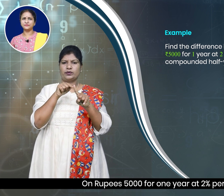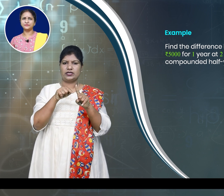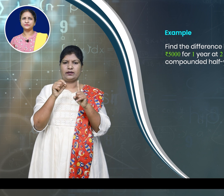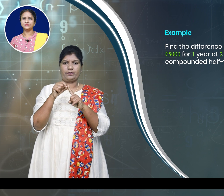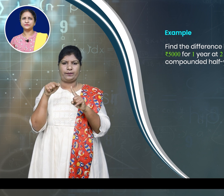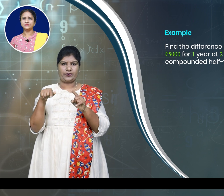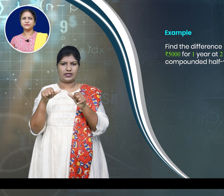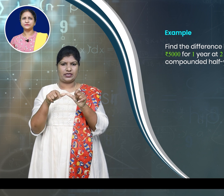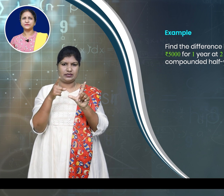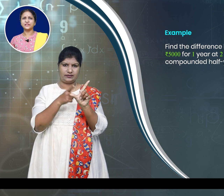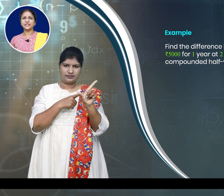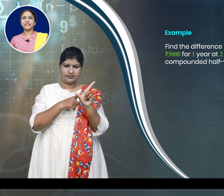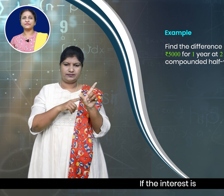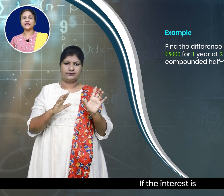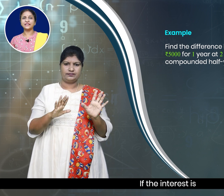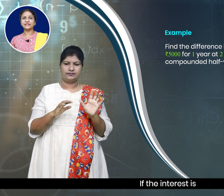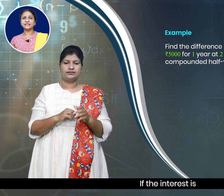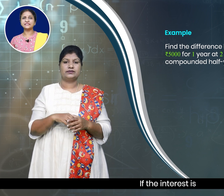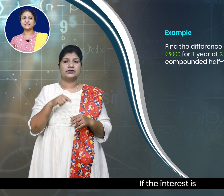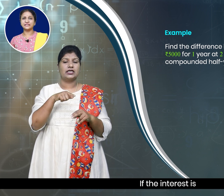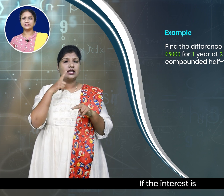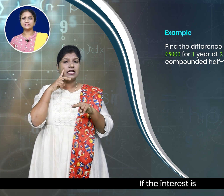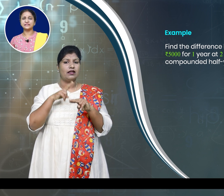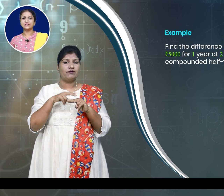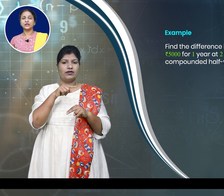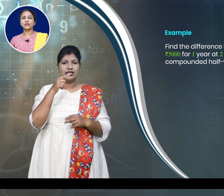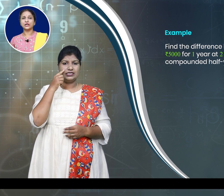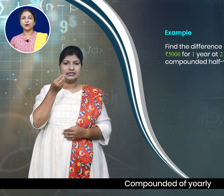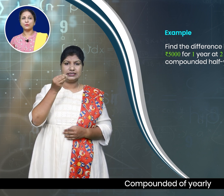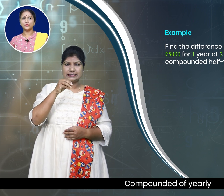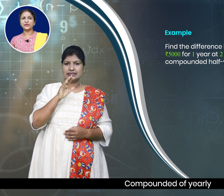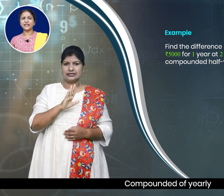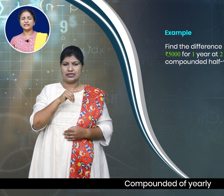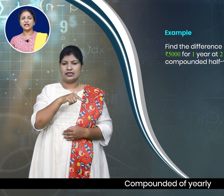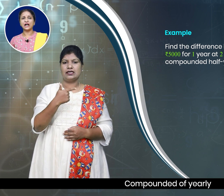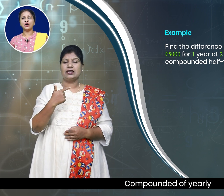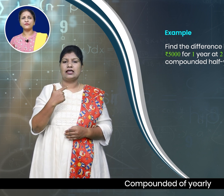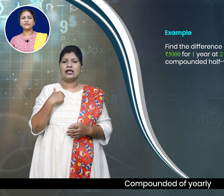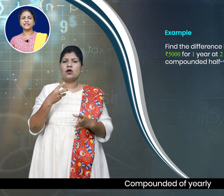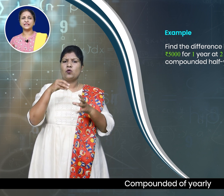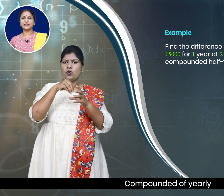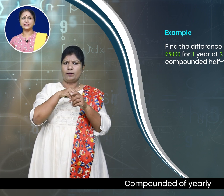if the interest is compounded half yearly.